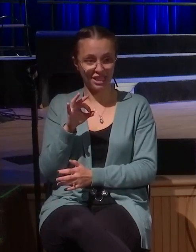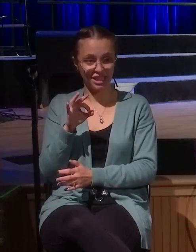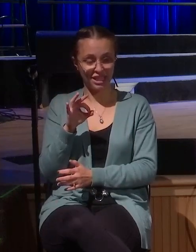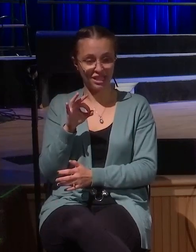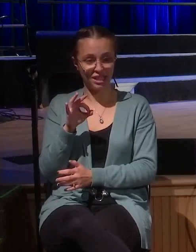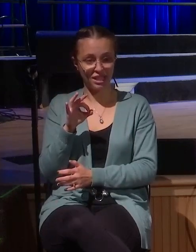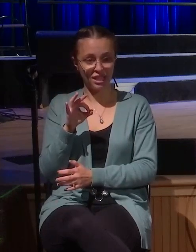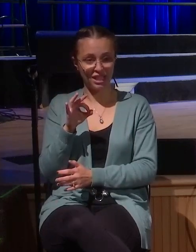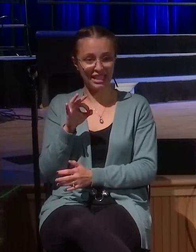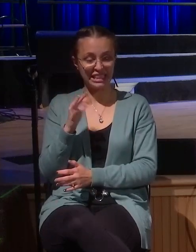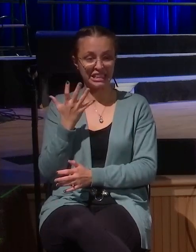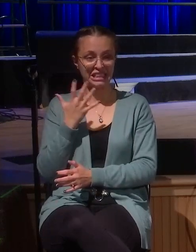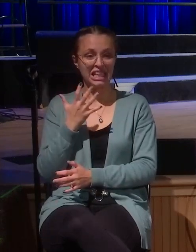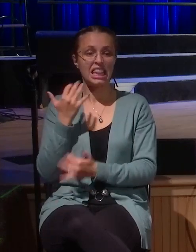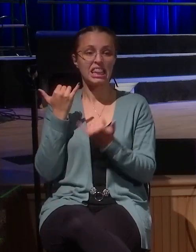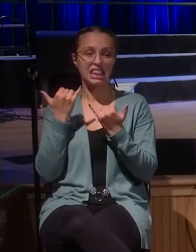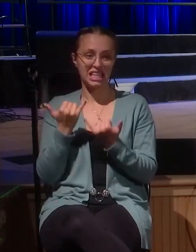this is why he showed us this story.